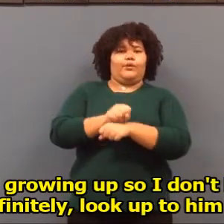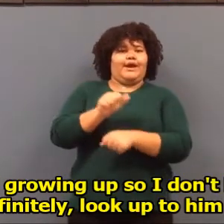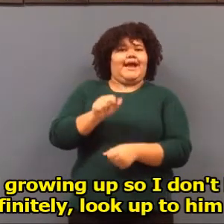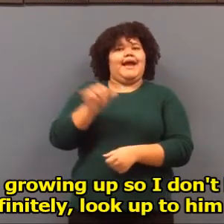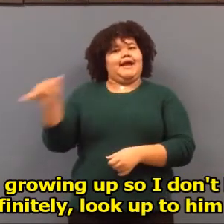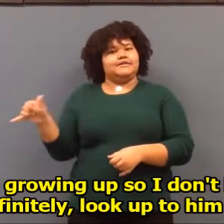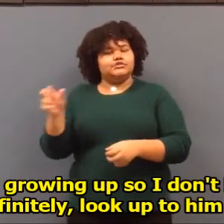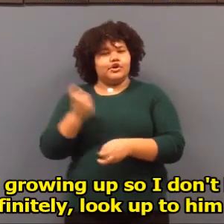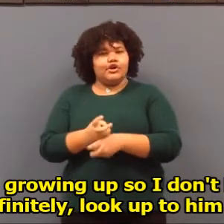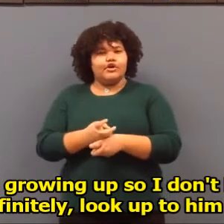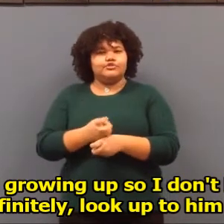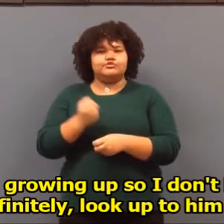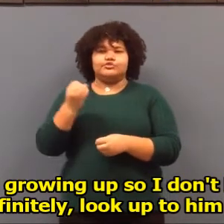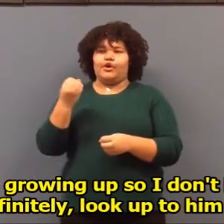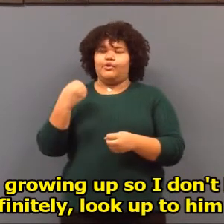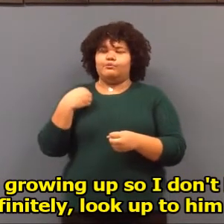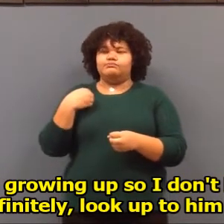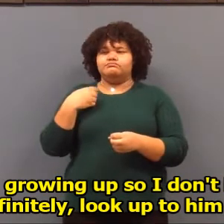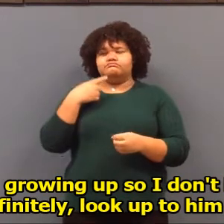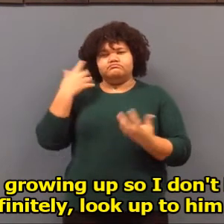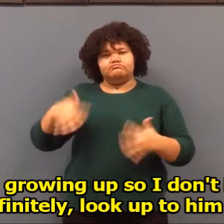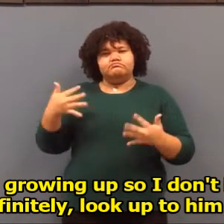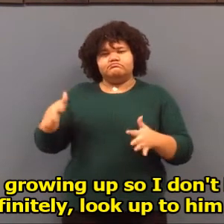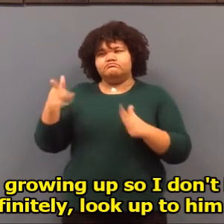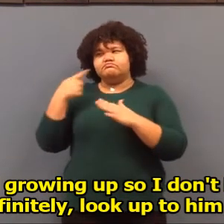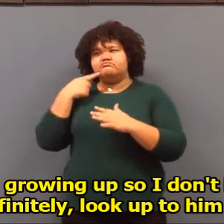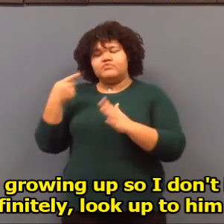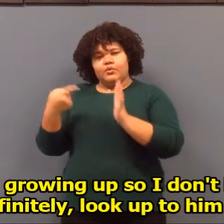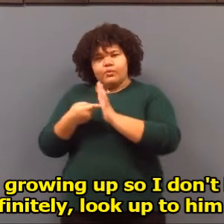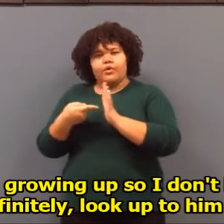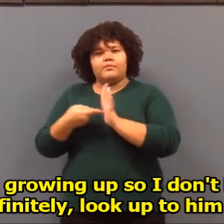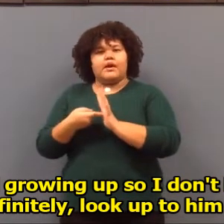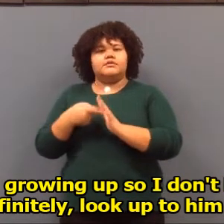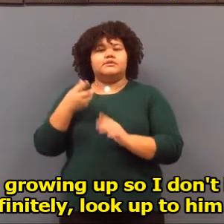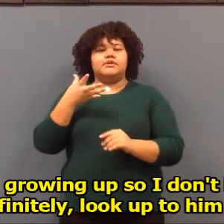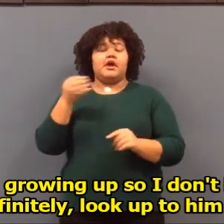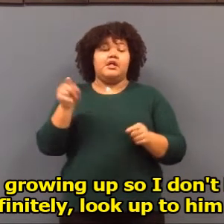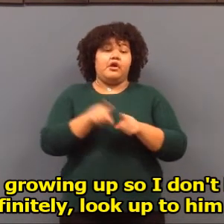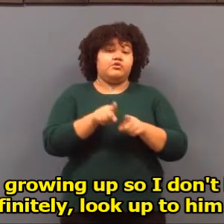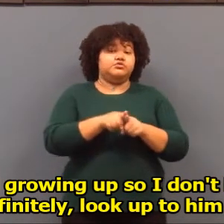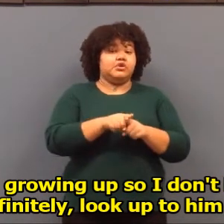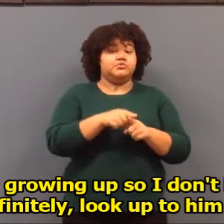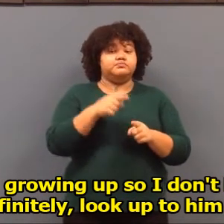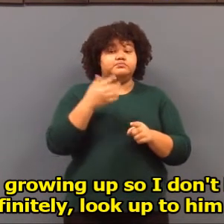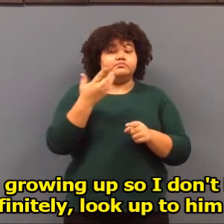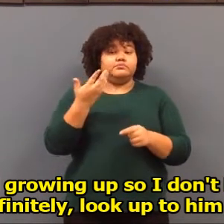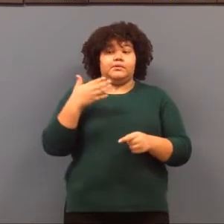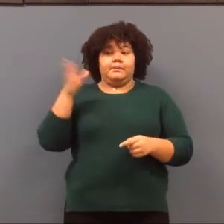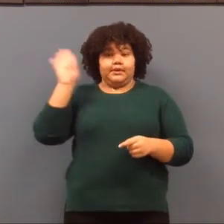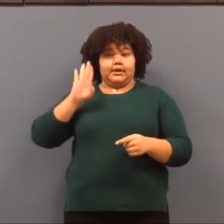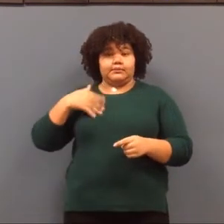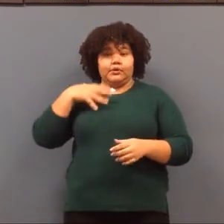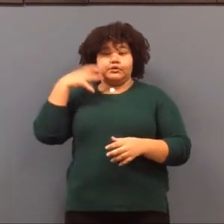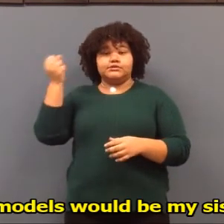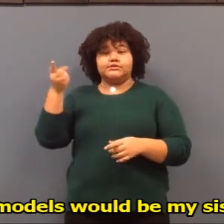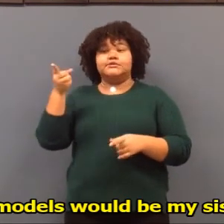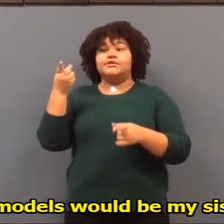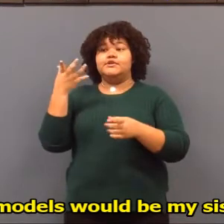hard growing up, so I don't have to work as hard. And I really definitely look up to him as a role model. Also,